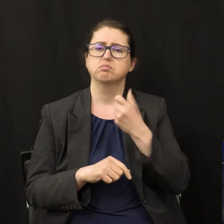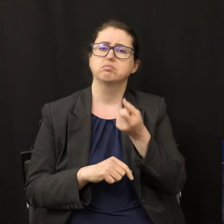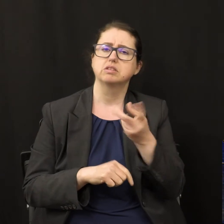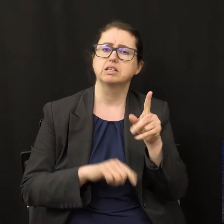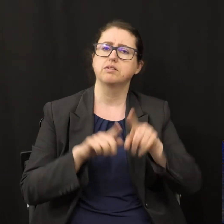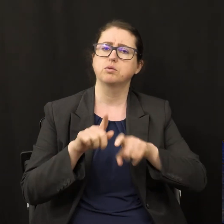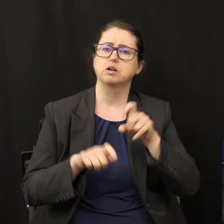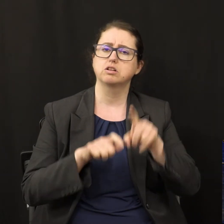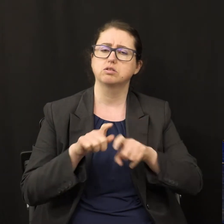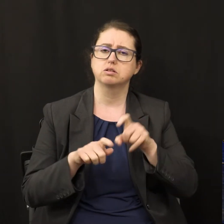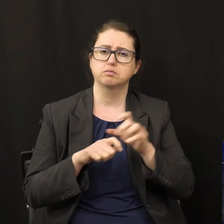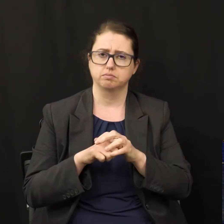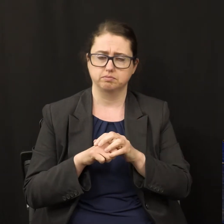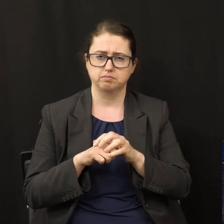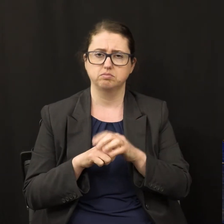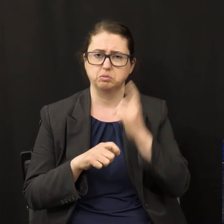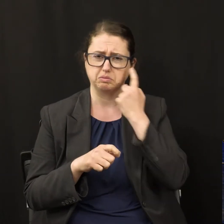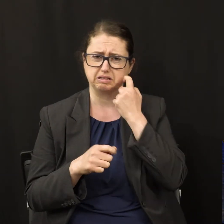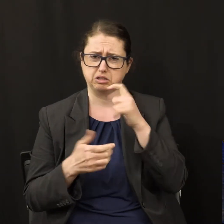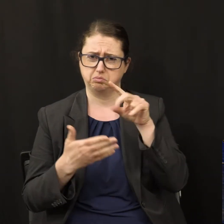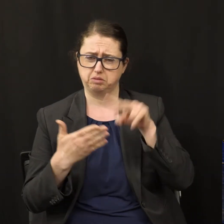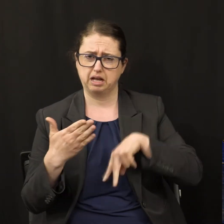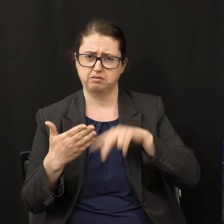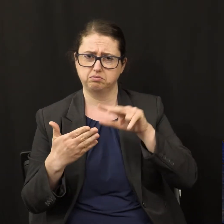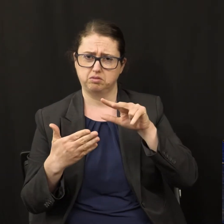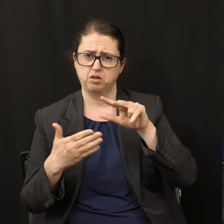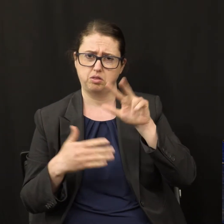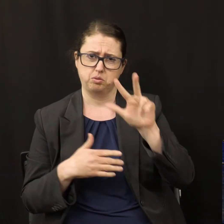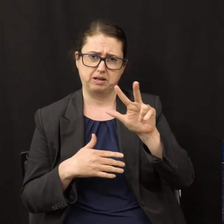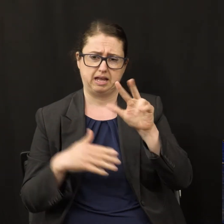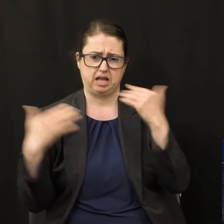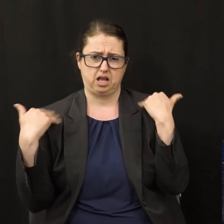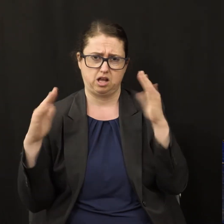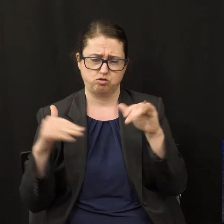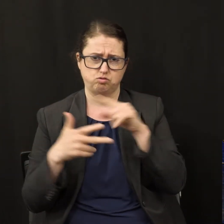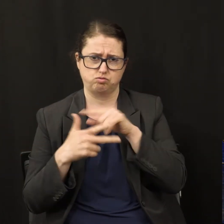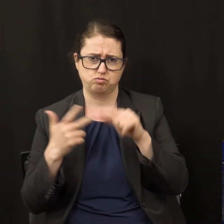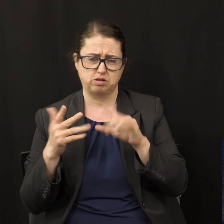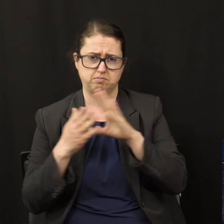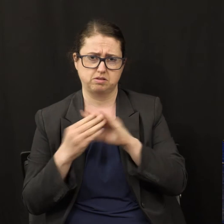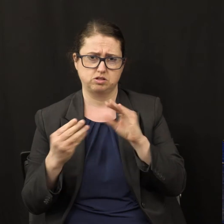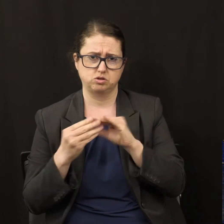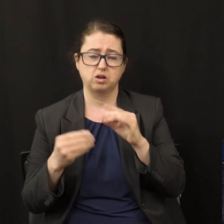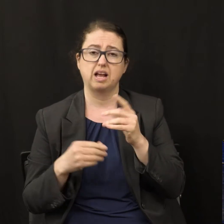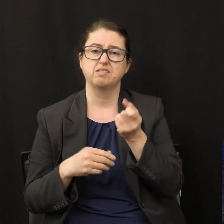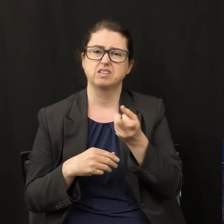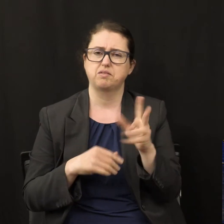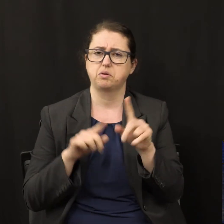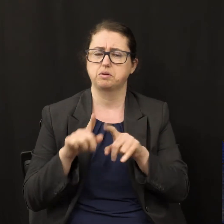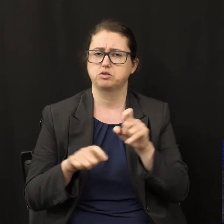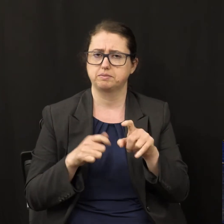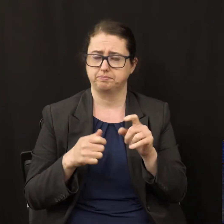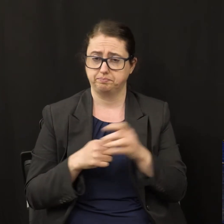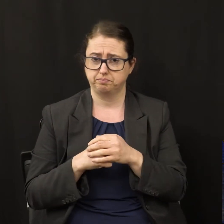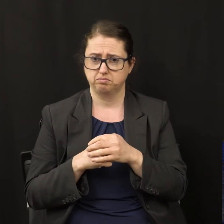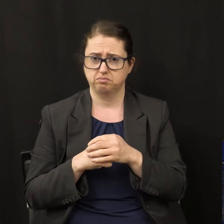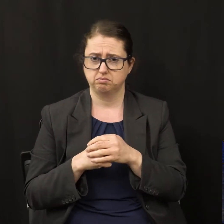regarding what we just read. Several of them. What is the everlasting